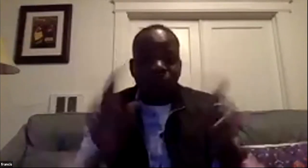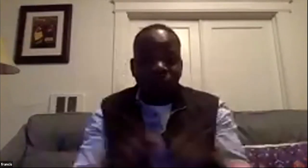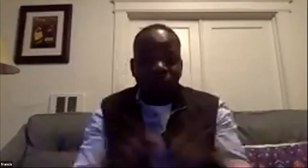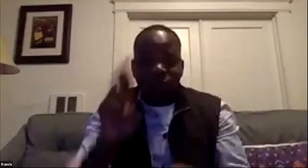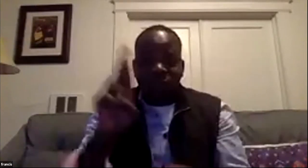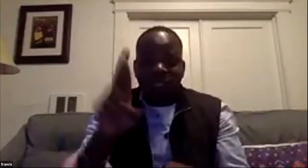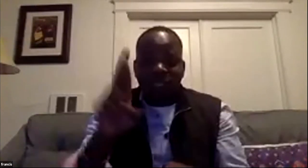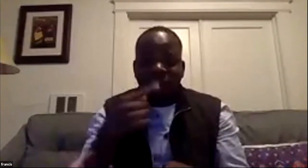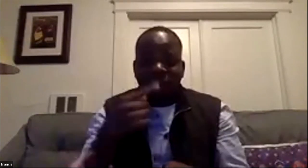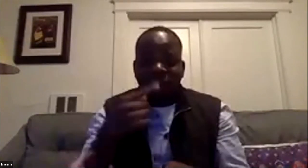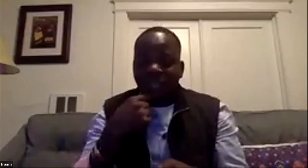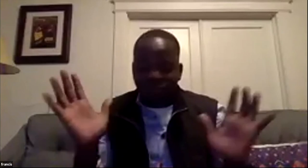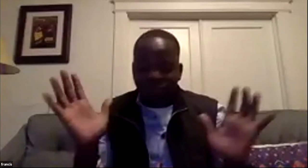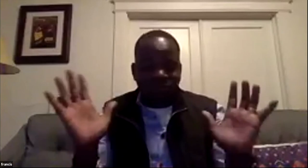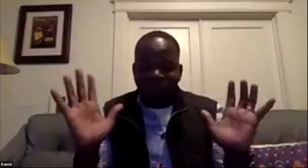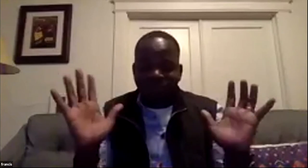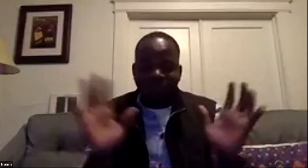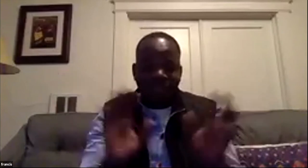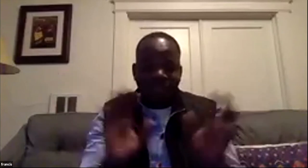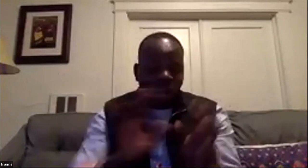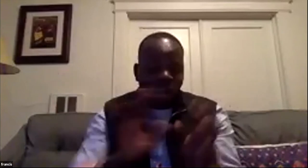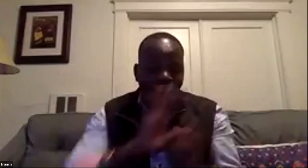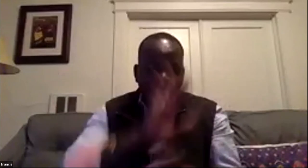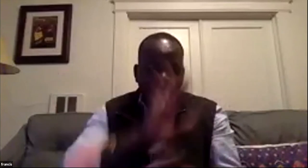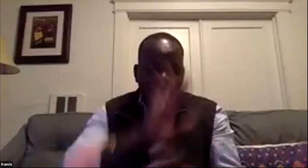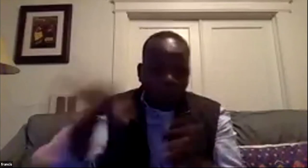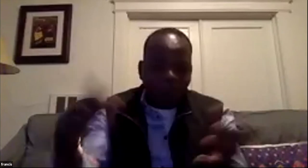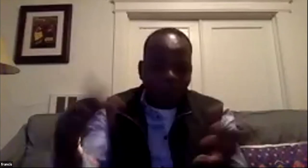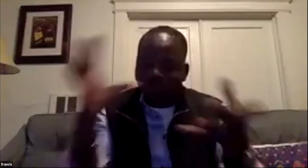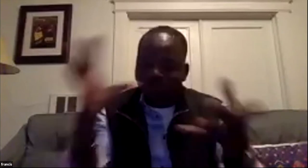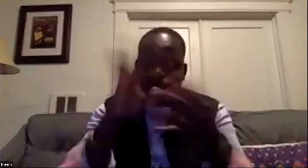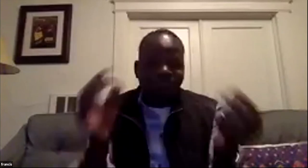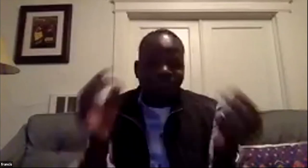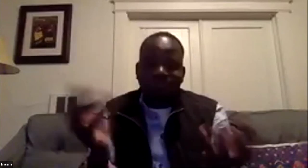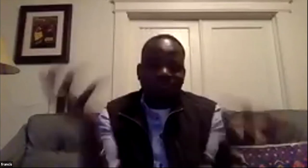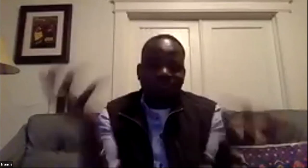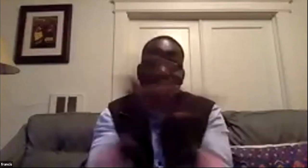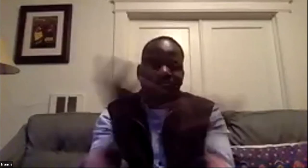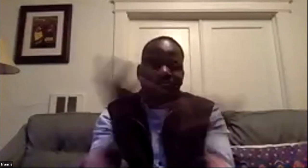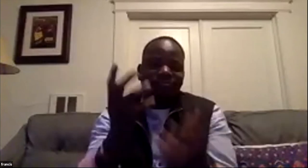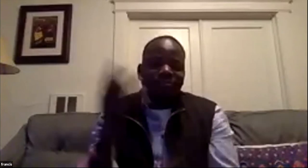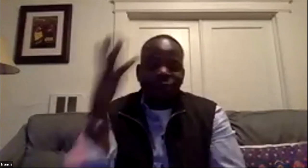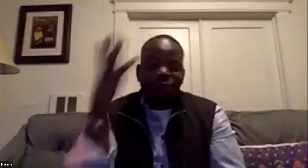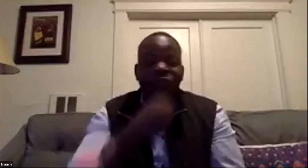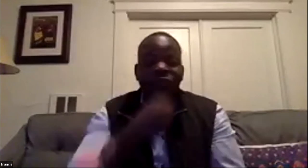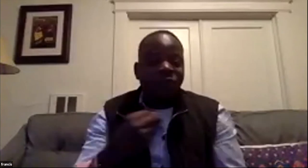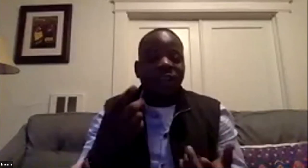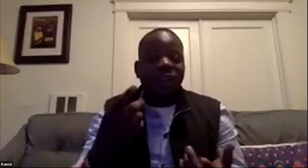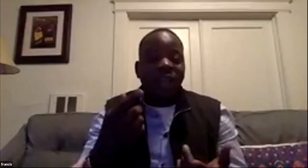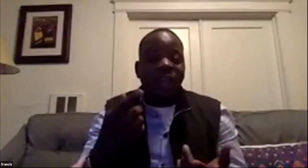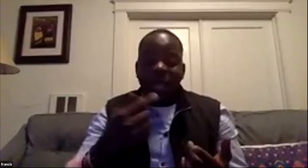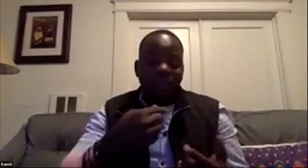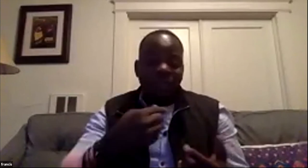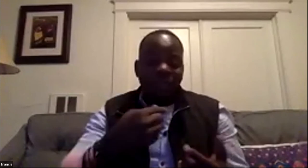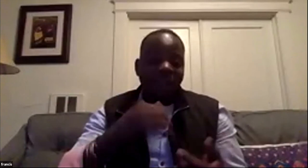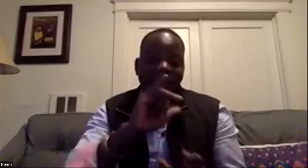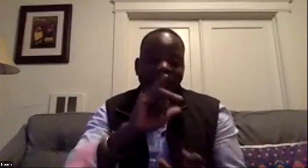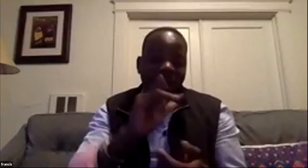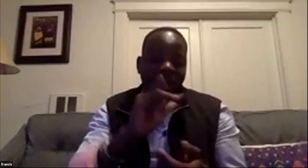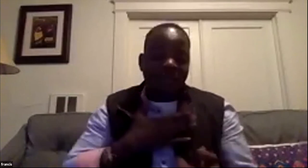yeah ricardo um francis says i agree completely everything you're saying is what we're you've said it beautifully from